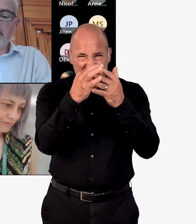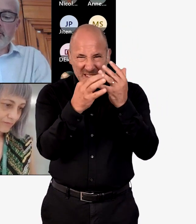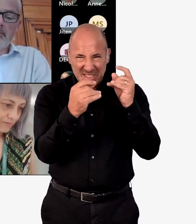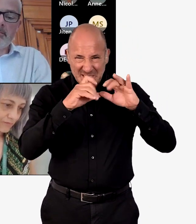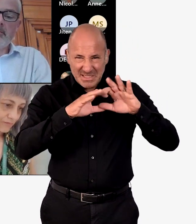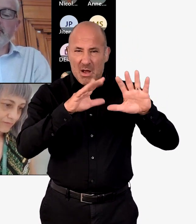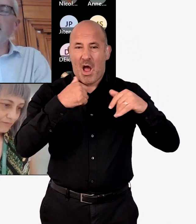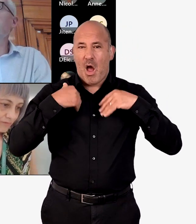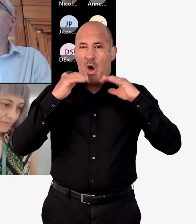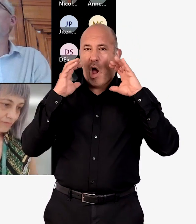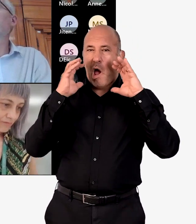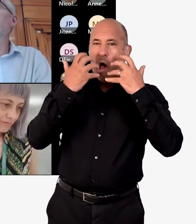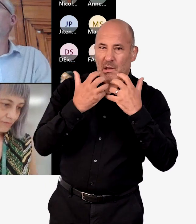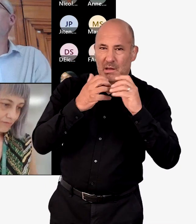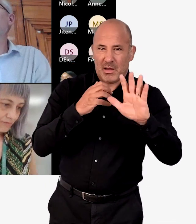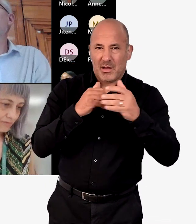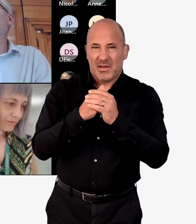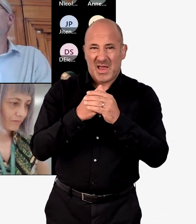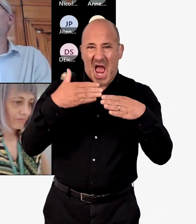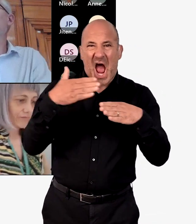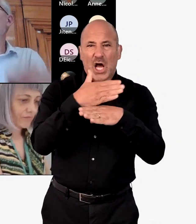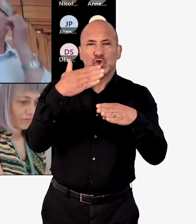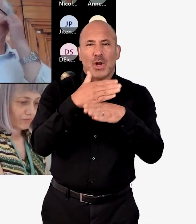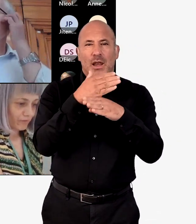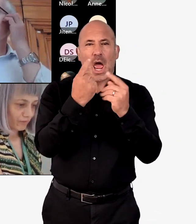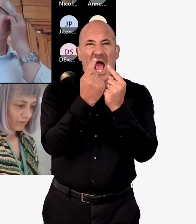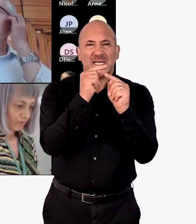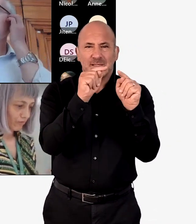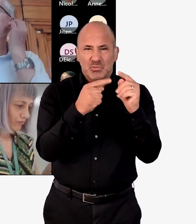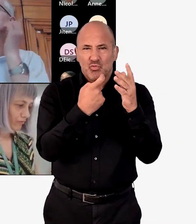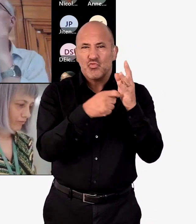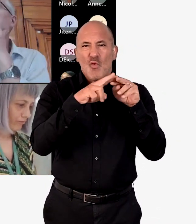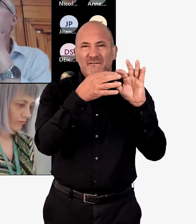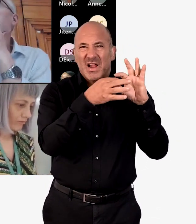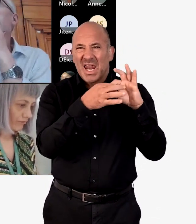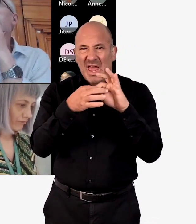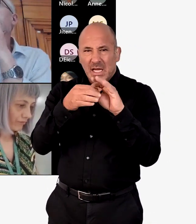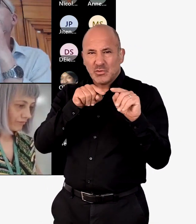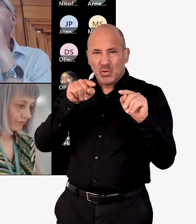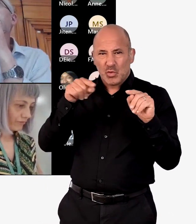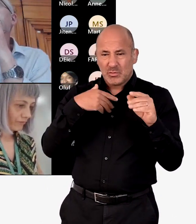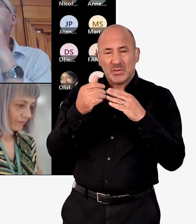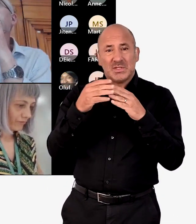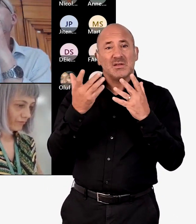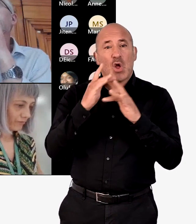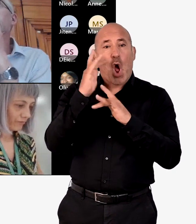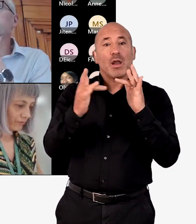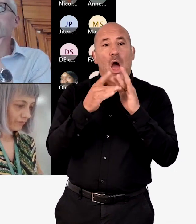of my, and maybe this is a bit too nitty gritty, but one of my concerns just about the action items, there is reference